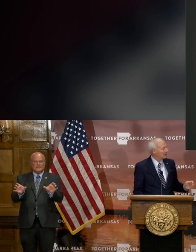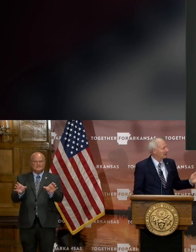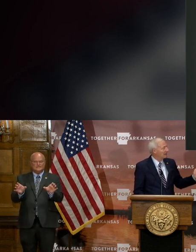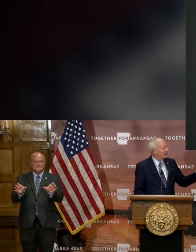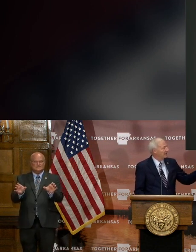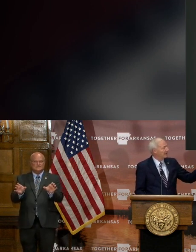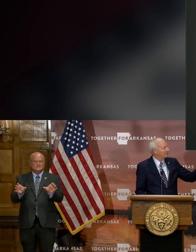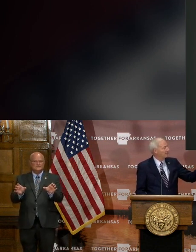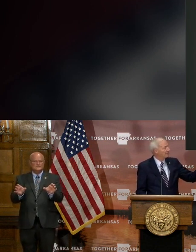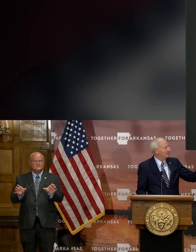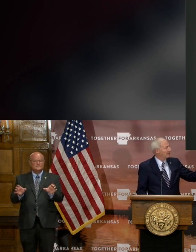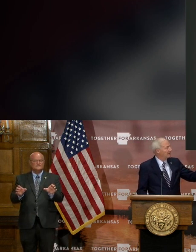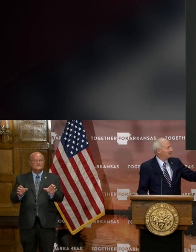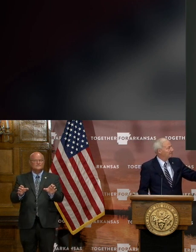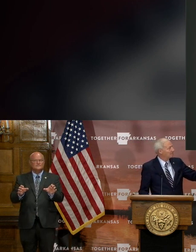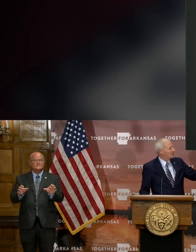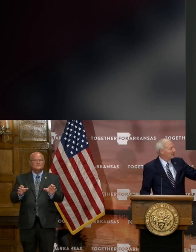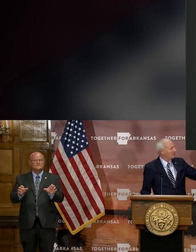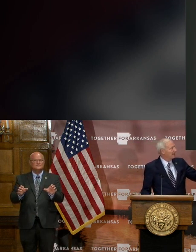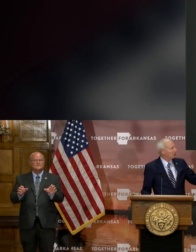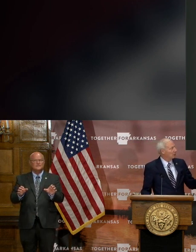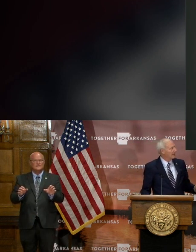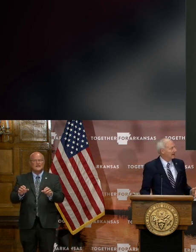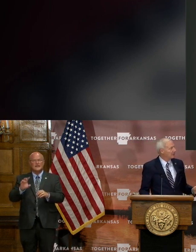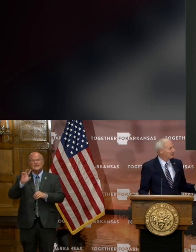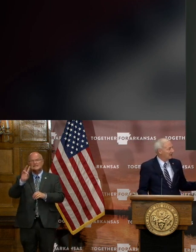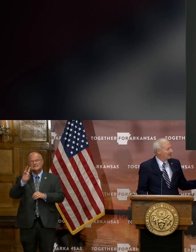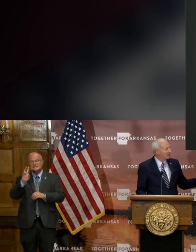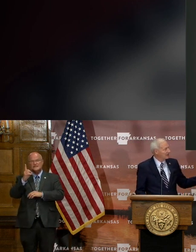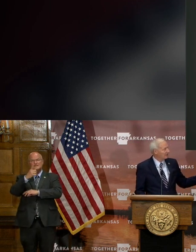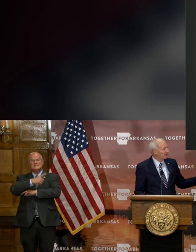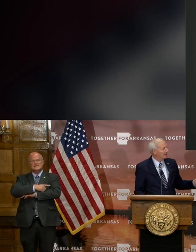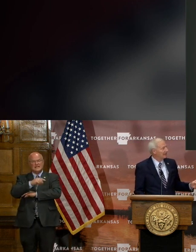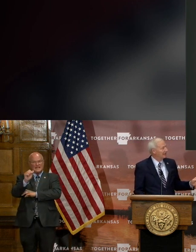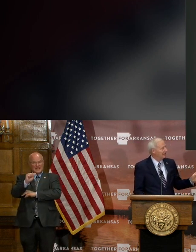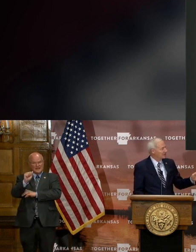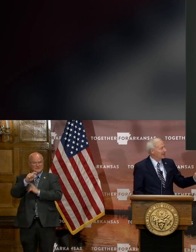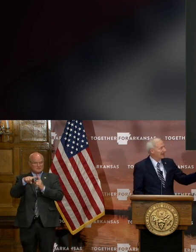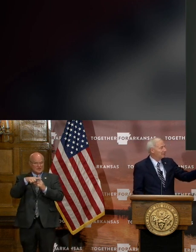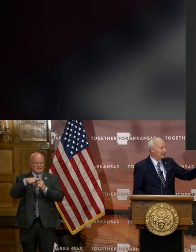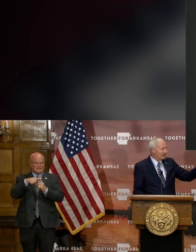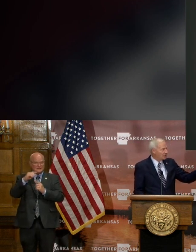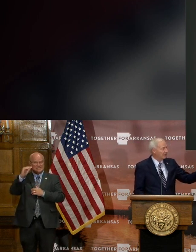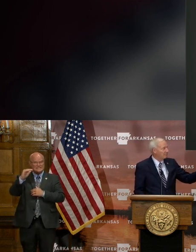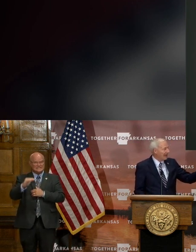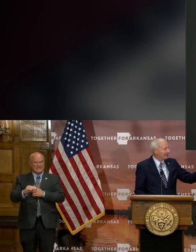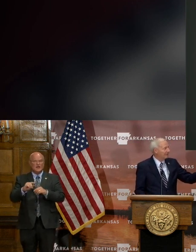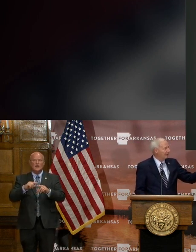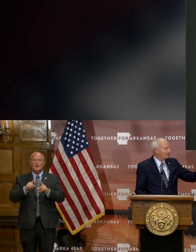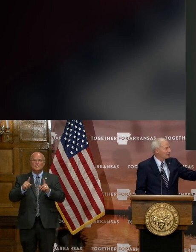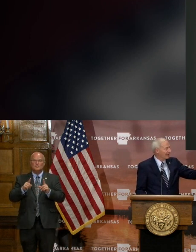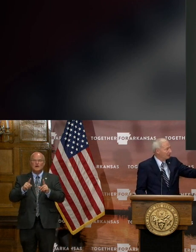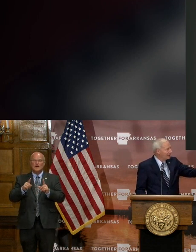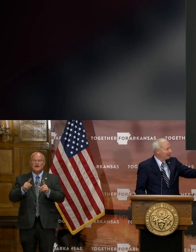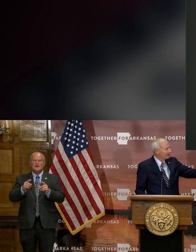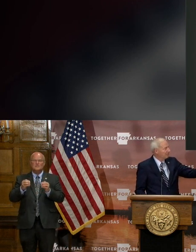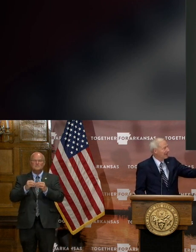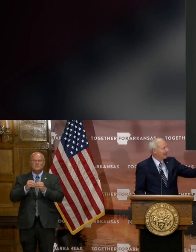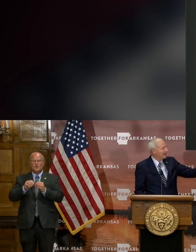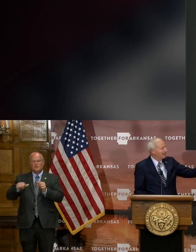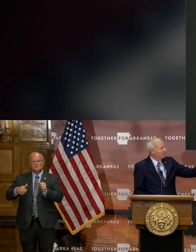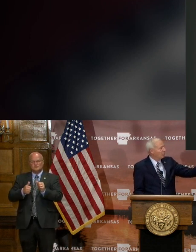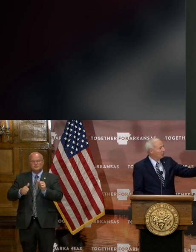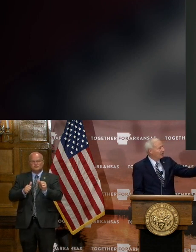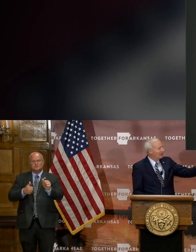results. And our 7 day rolling average of positivity is down but that's going to be backfield. So I really